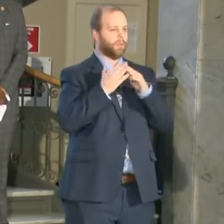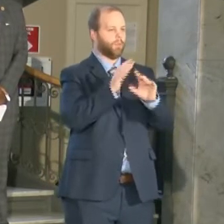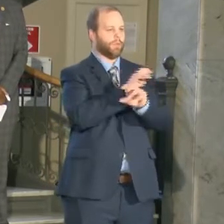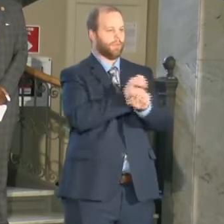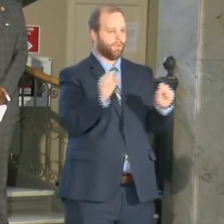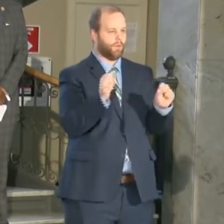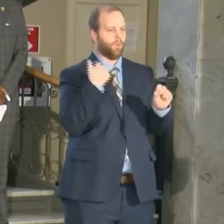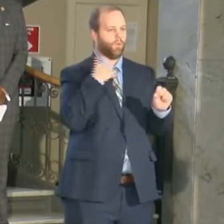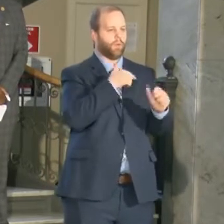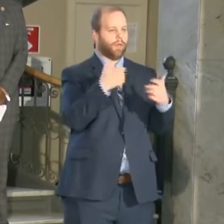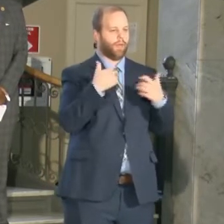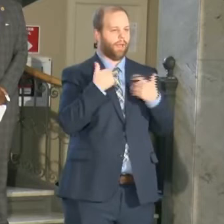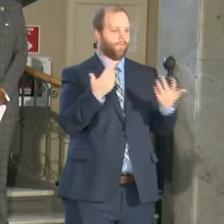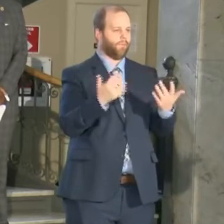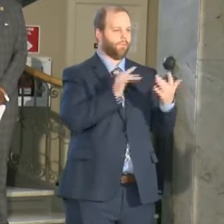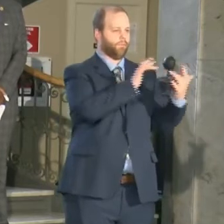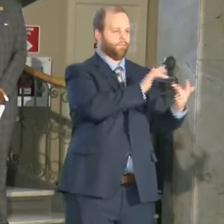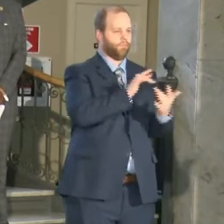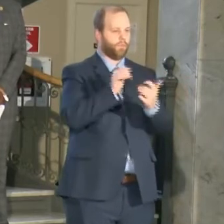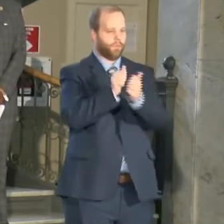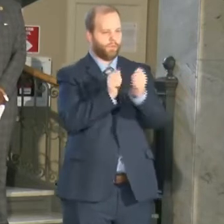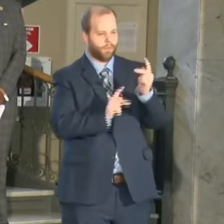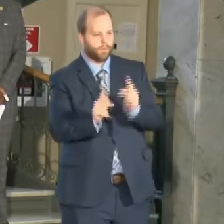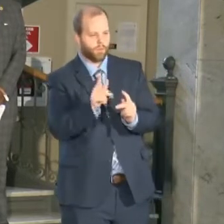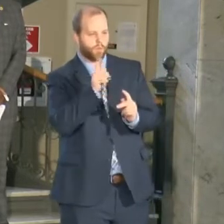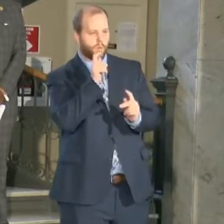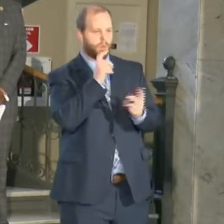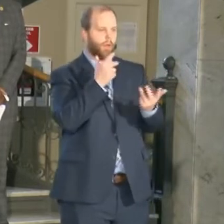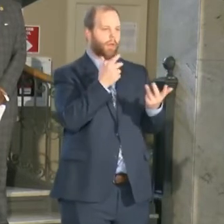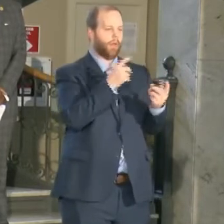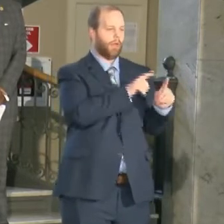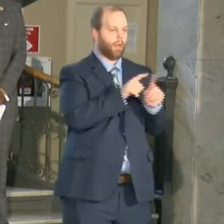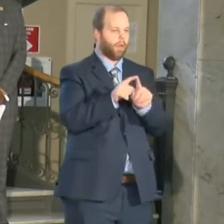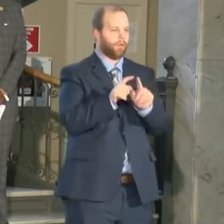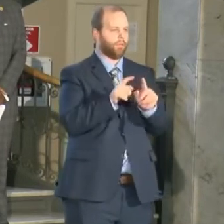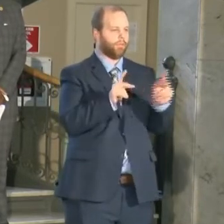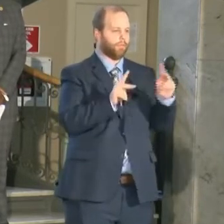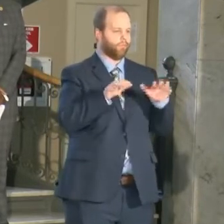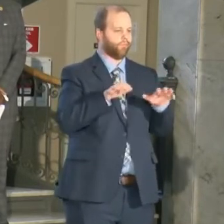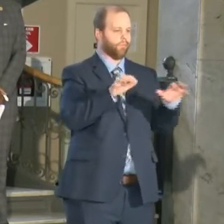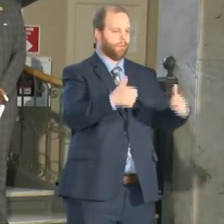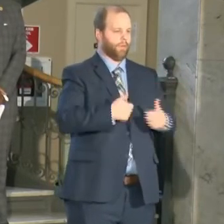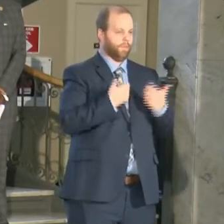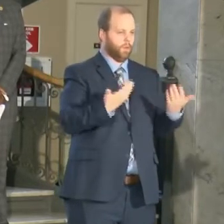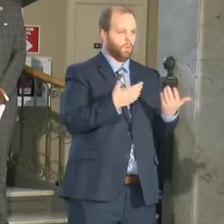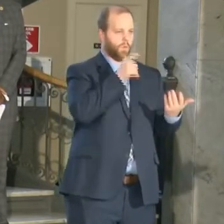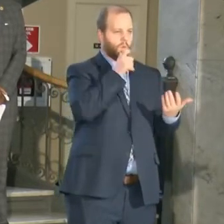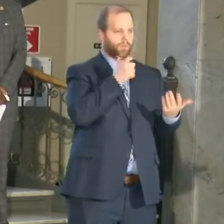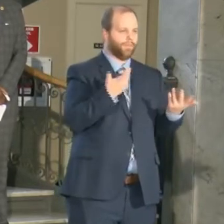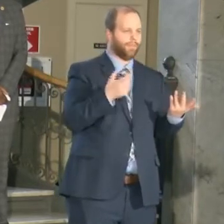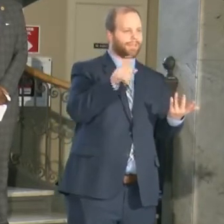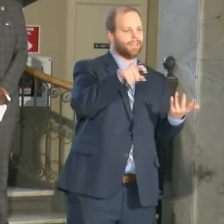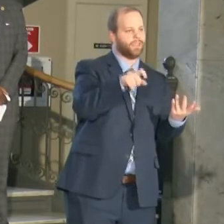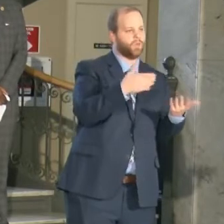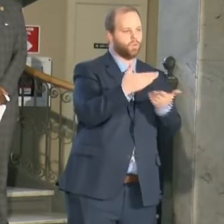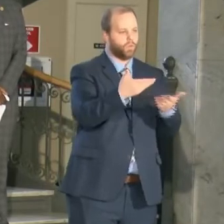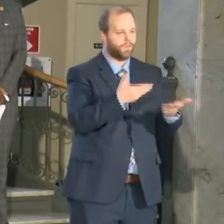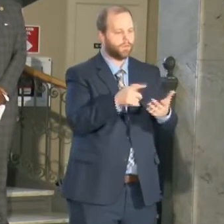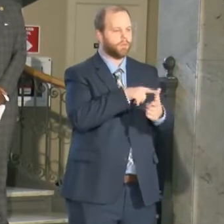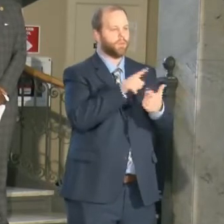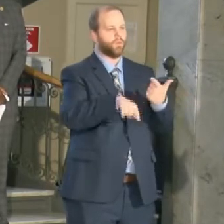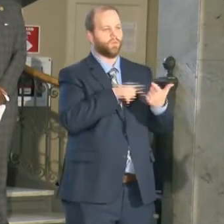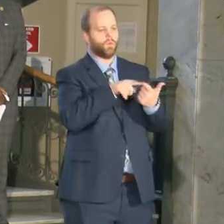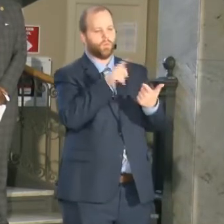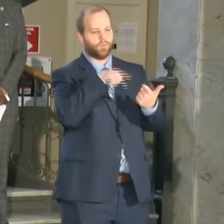contact with individuals and residents who need services they're in need of resources and so uh